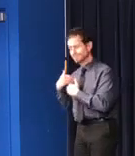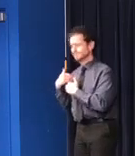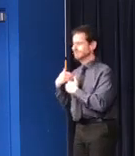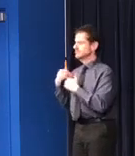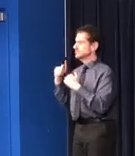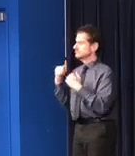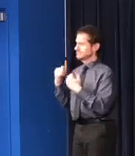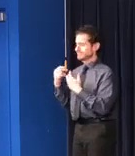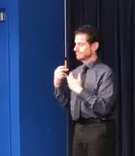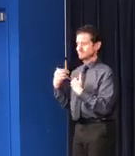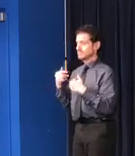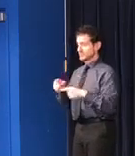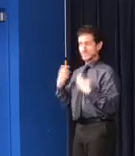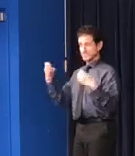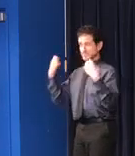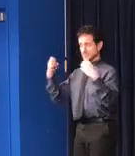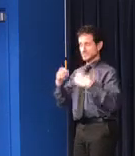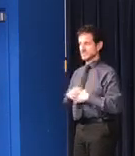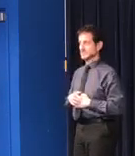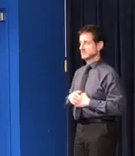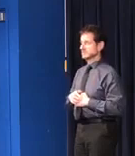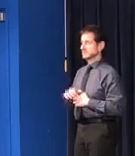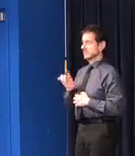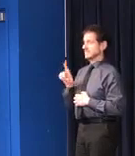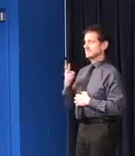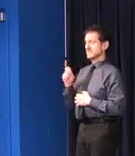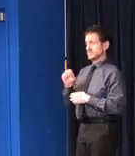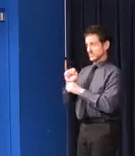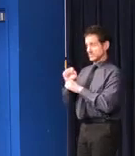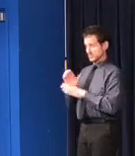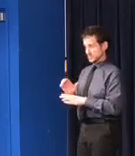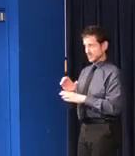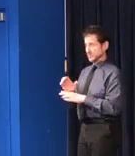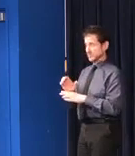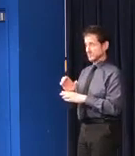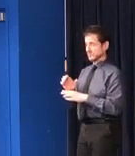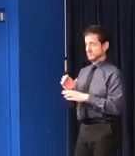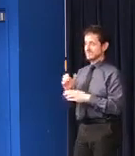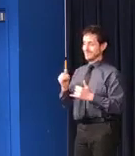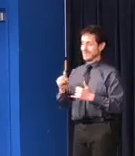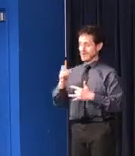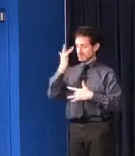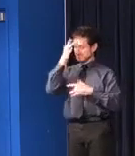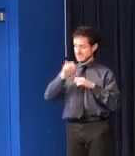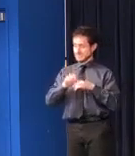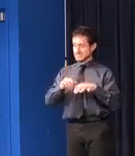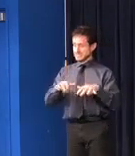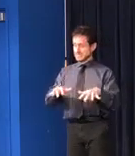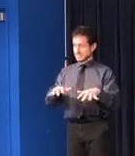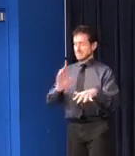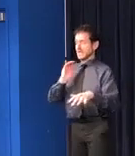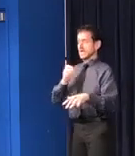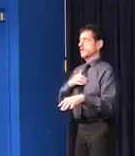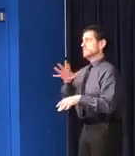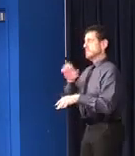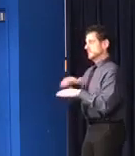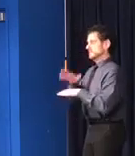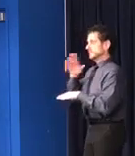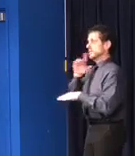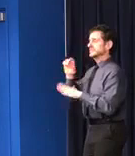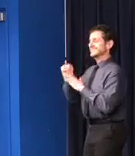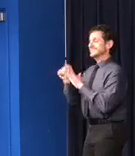During this pandemic, DHS's own employees and our network of 500-plus state-funded community partners